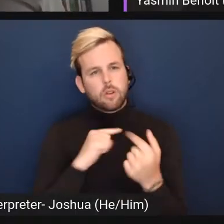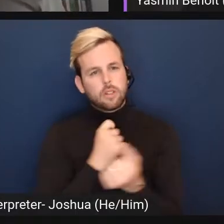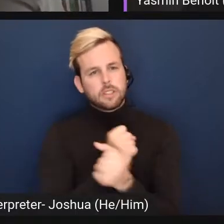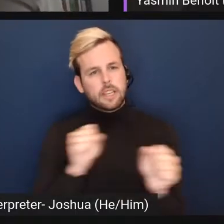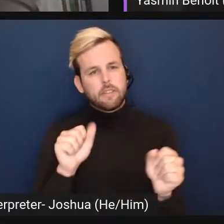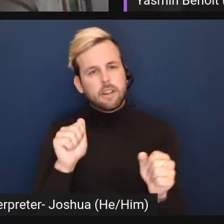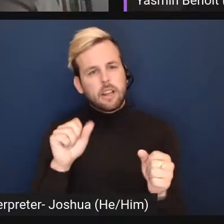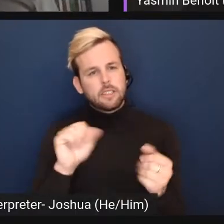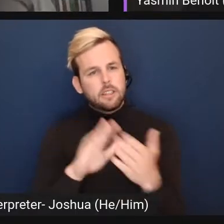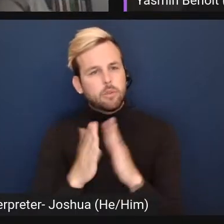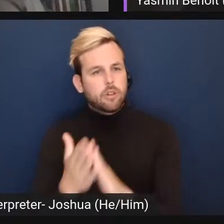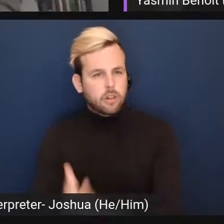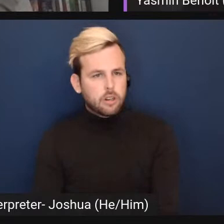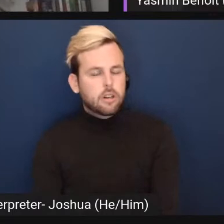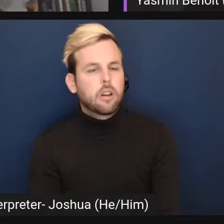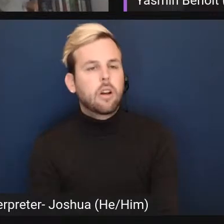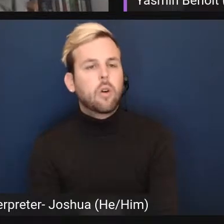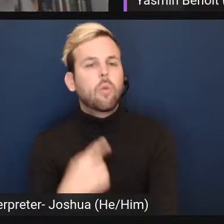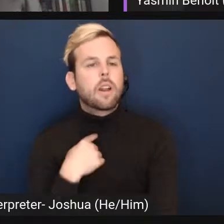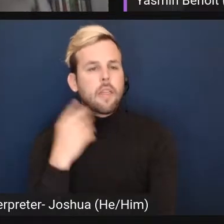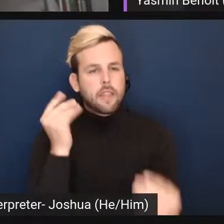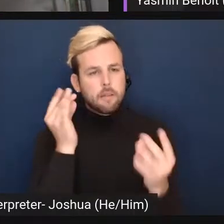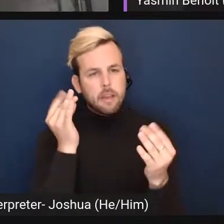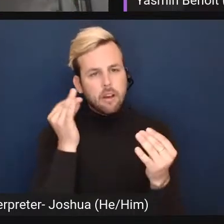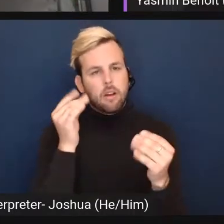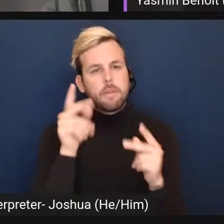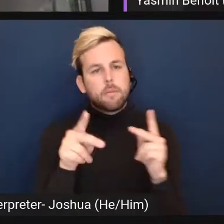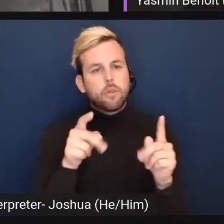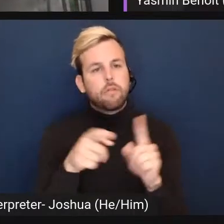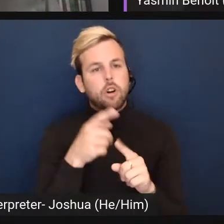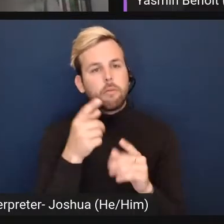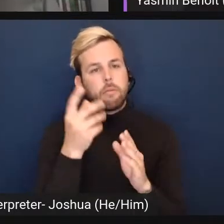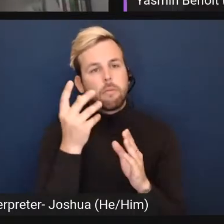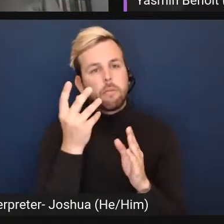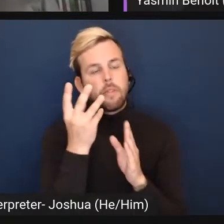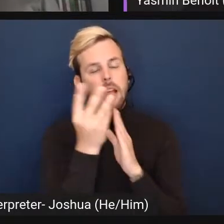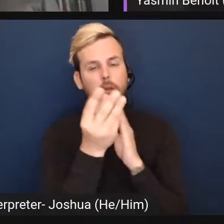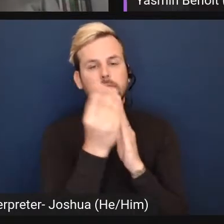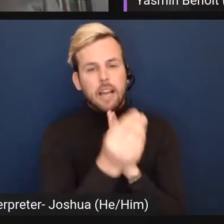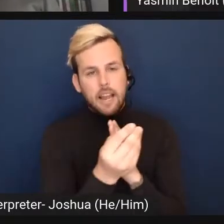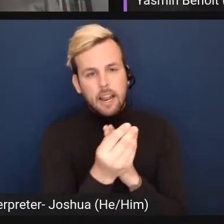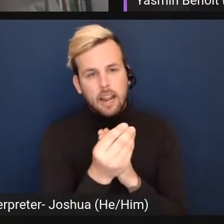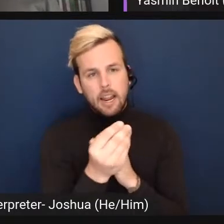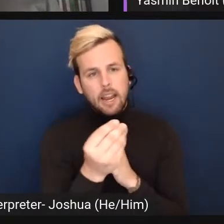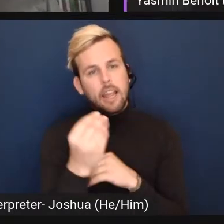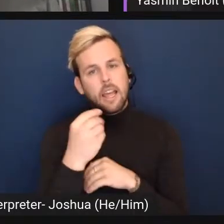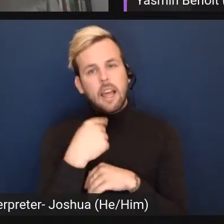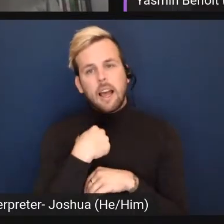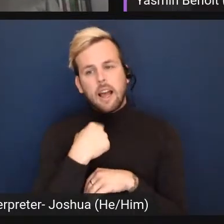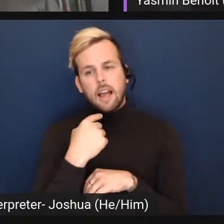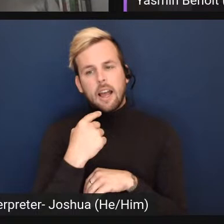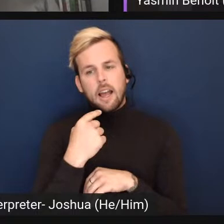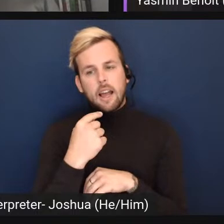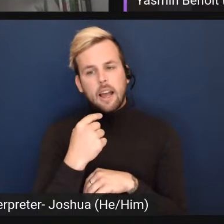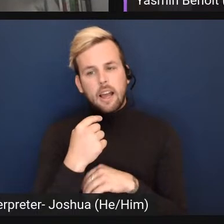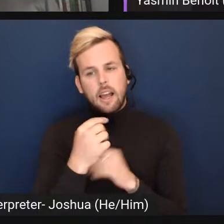cohesion as a community and when i think about people from the outside uh i don't